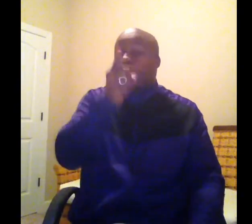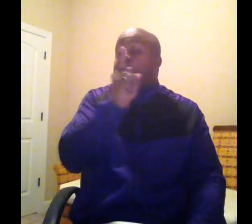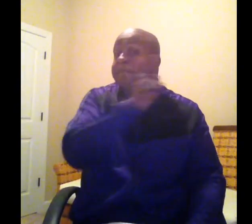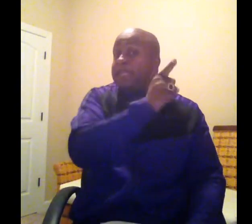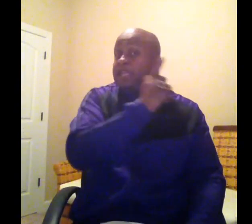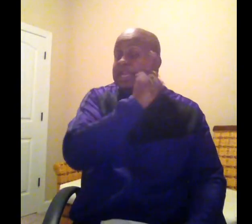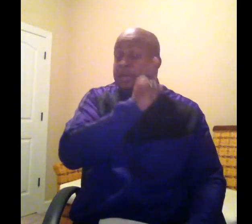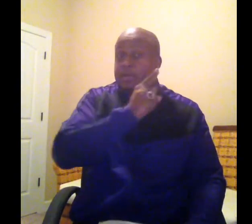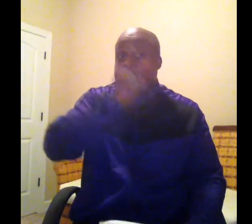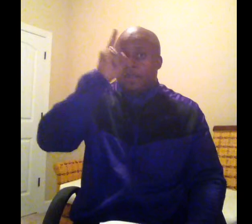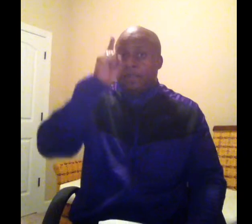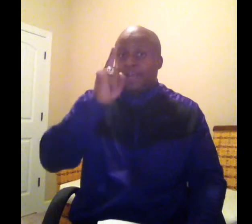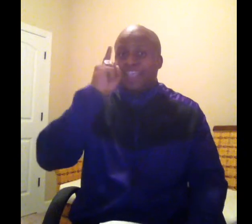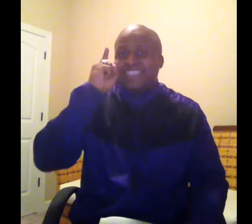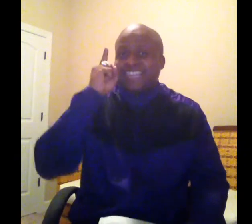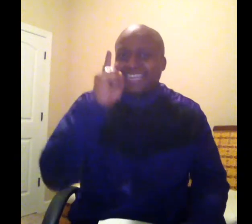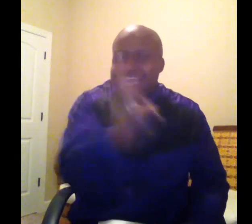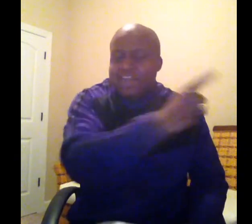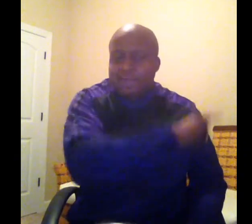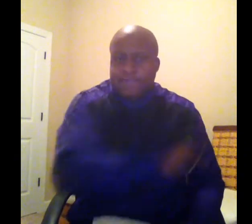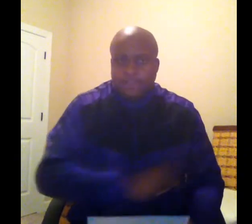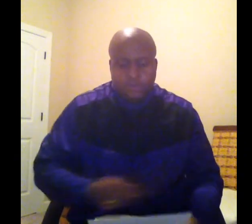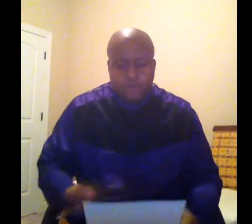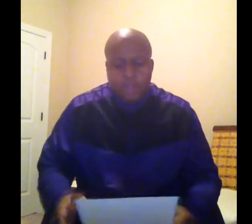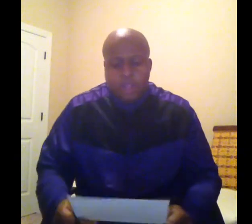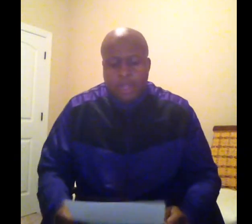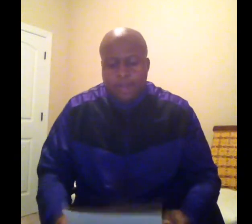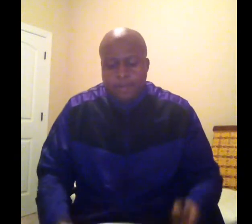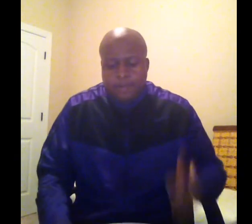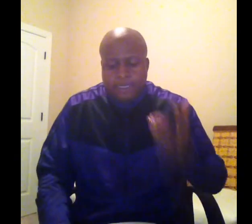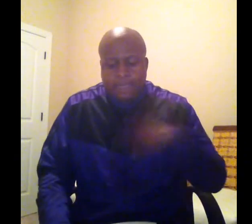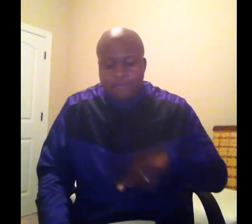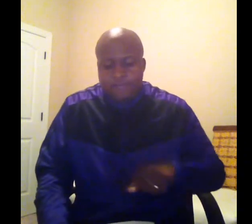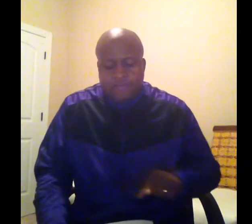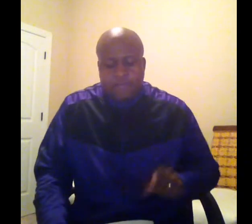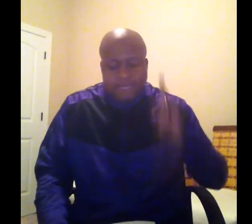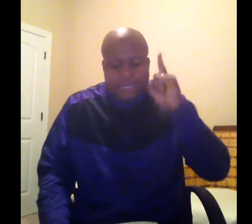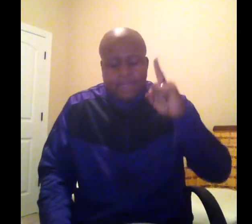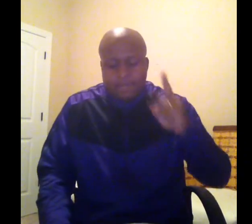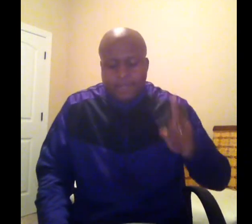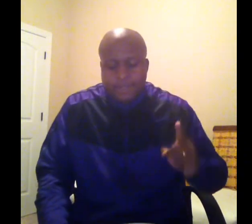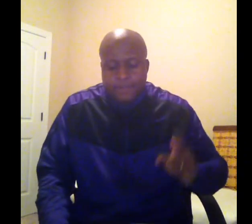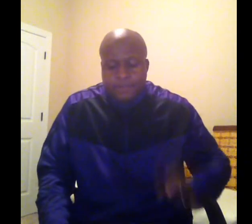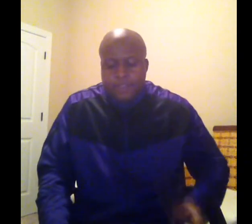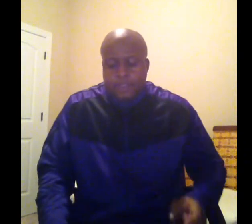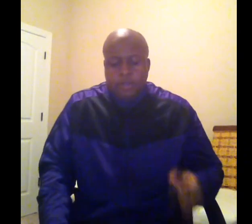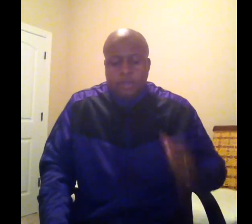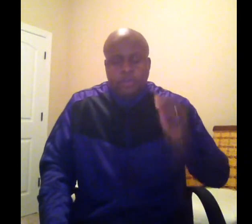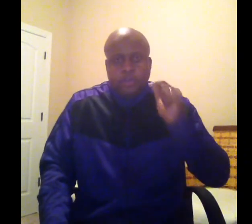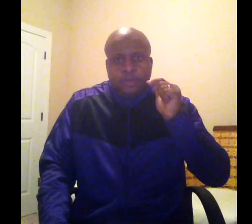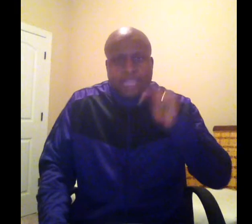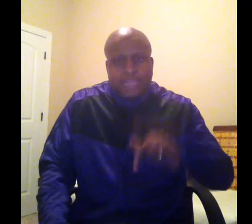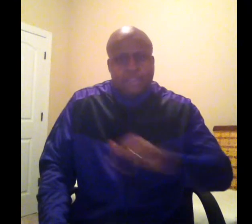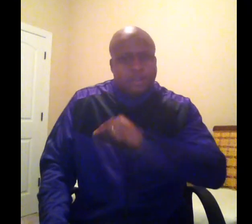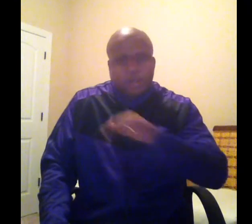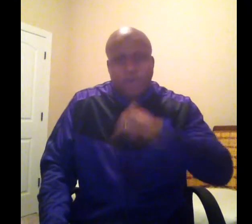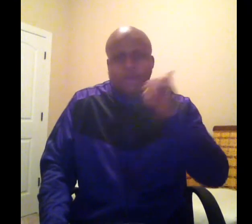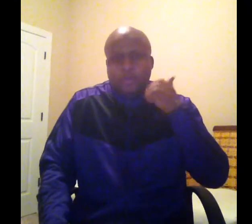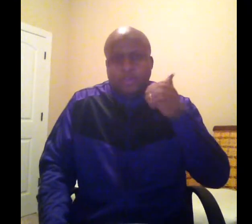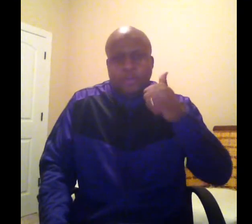going to be literally the place that elevates you like you've never been elevated. You know, the corner was your